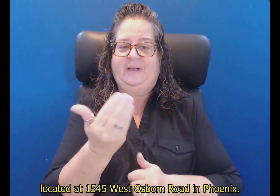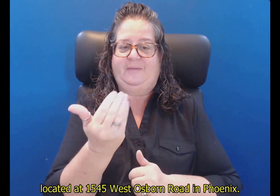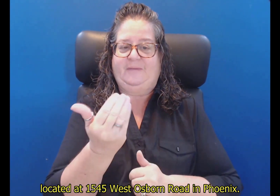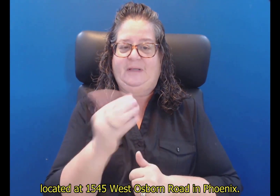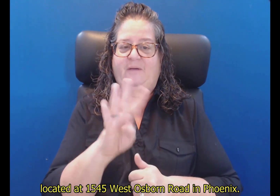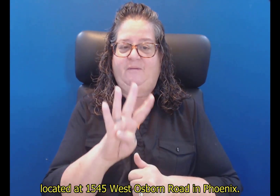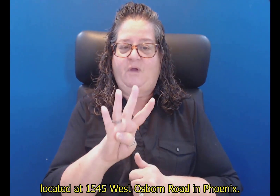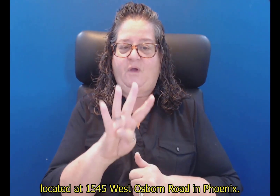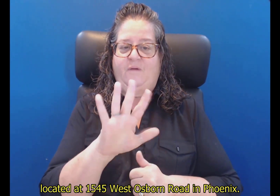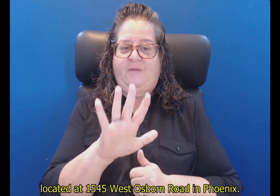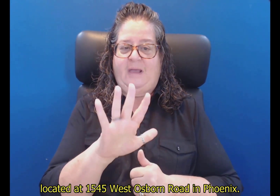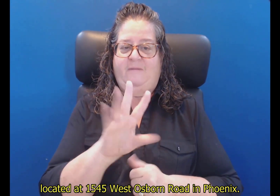in Phoenix.